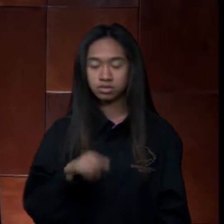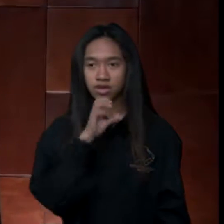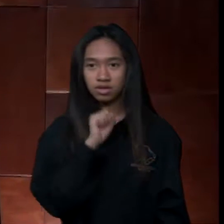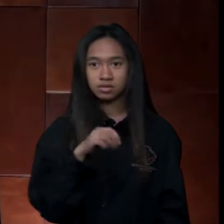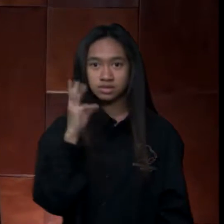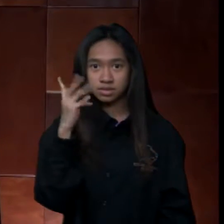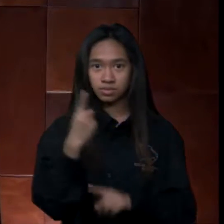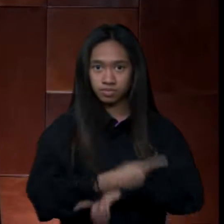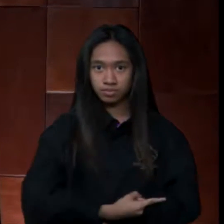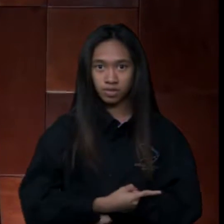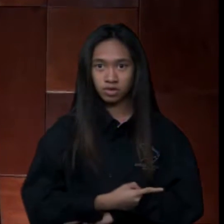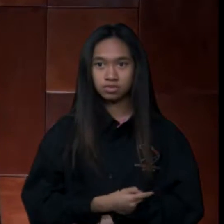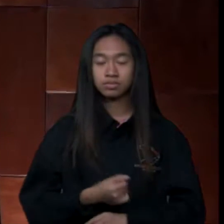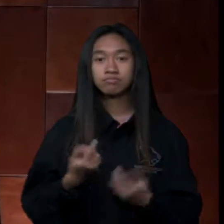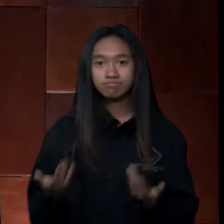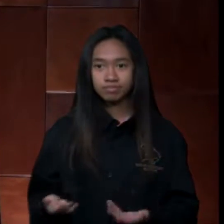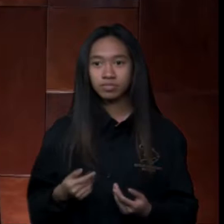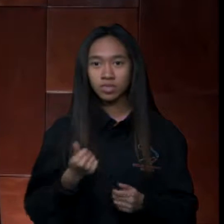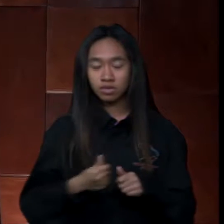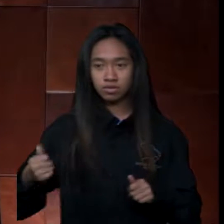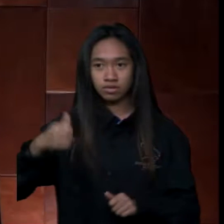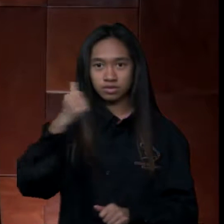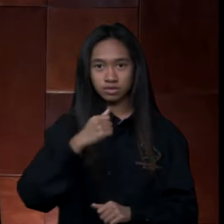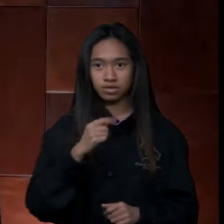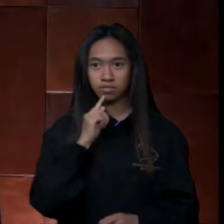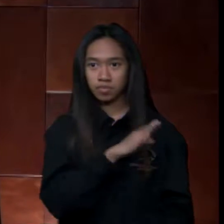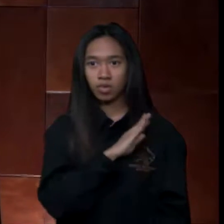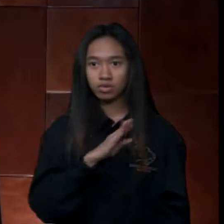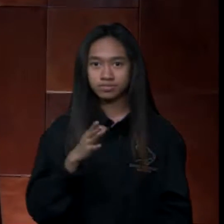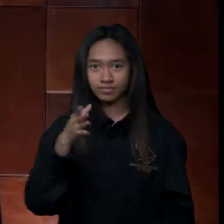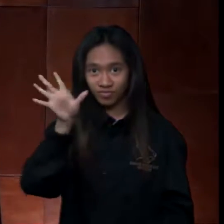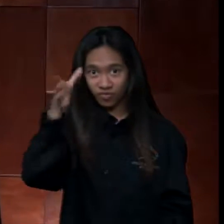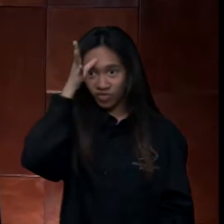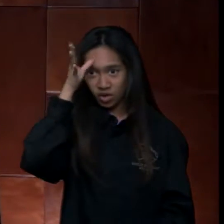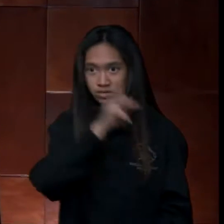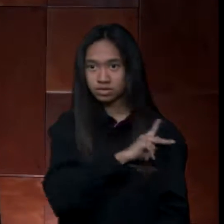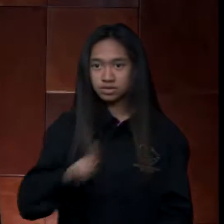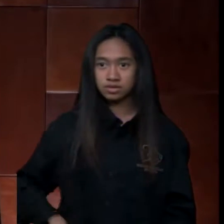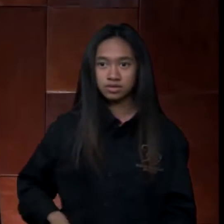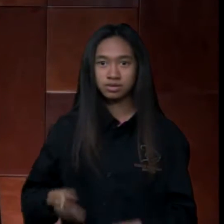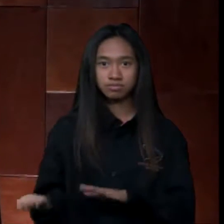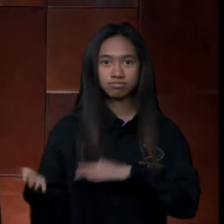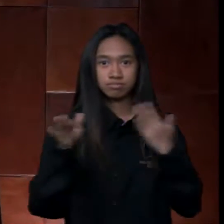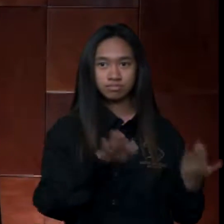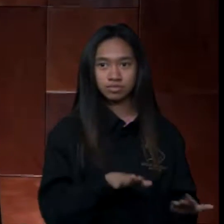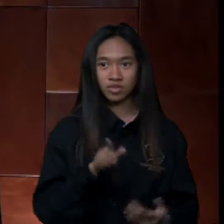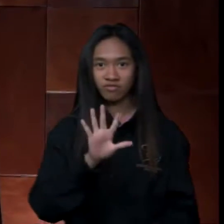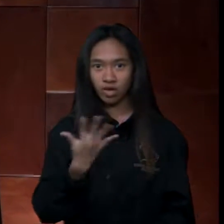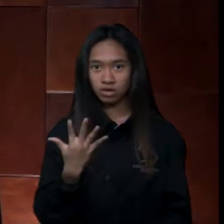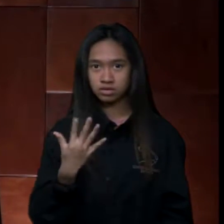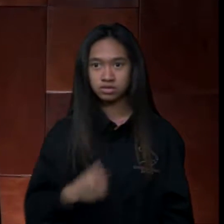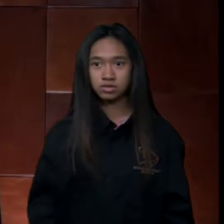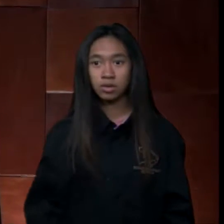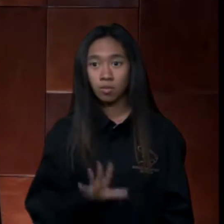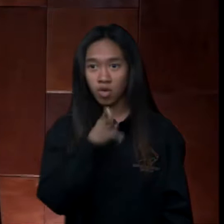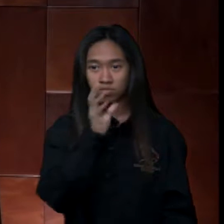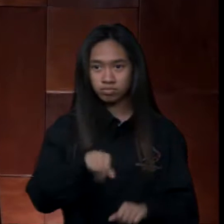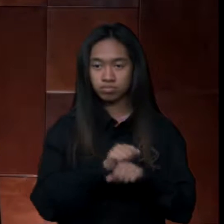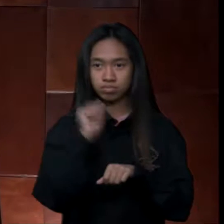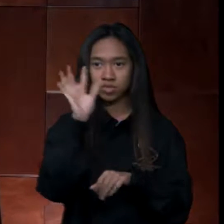ascended to the Scottish throne upon the death of her father, King James V. Her mother sent her to be raised in the French court, and in